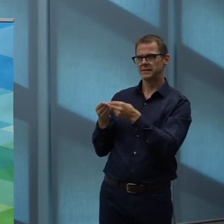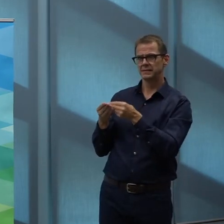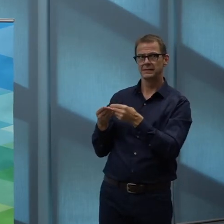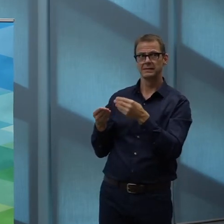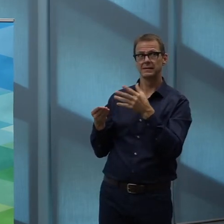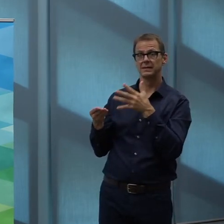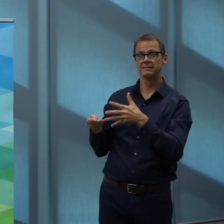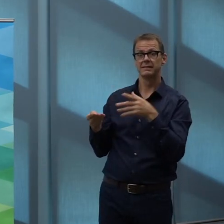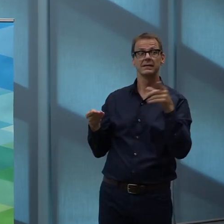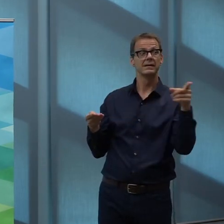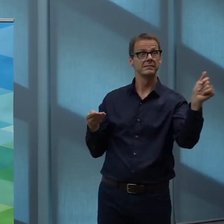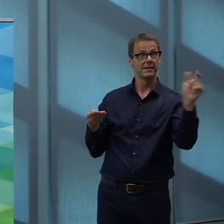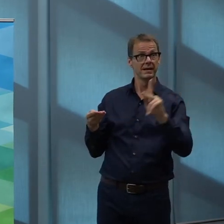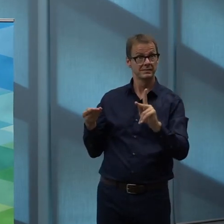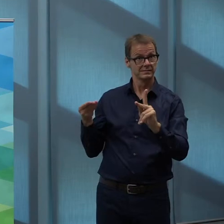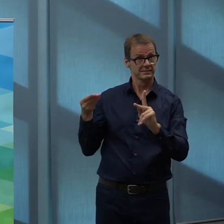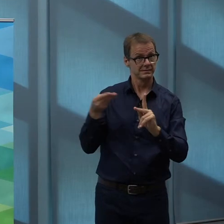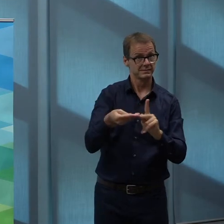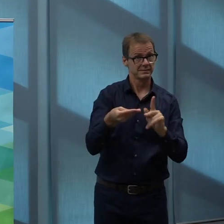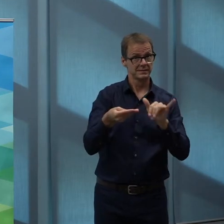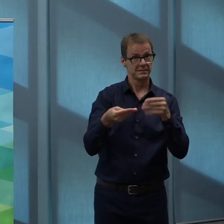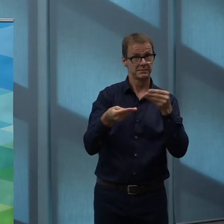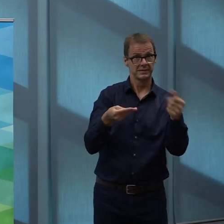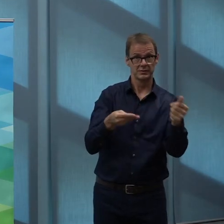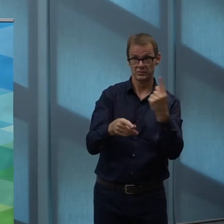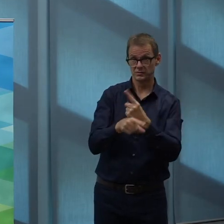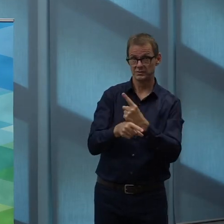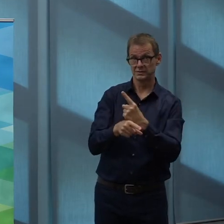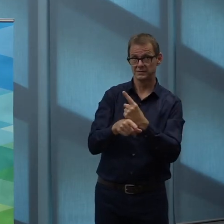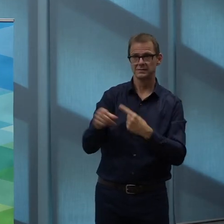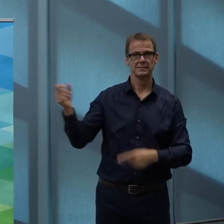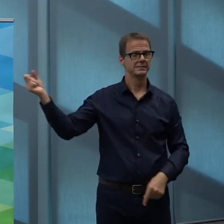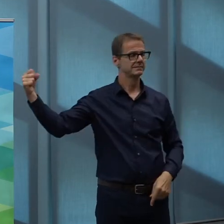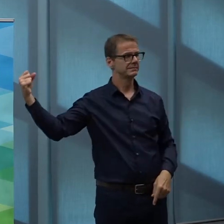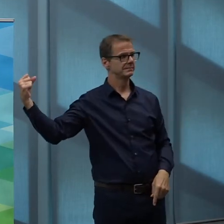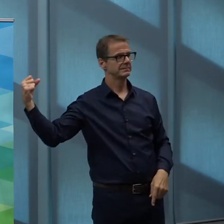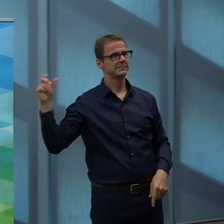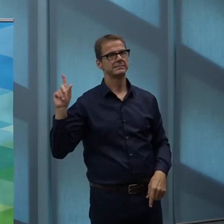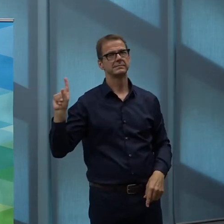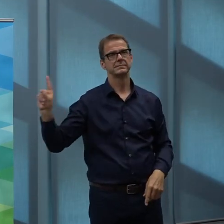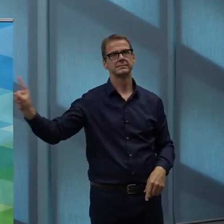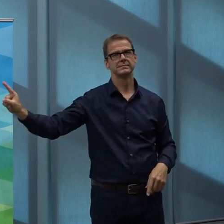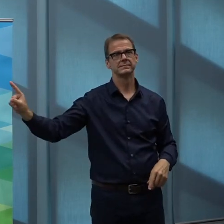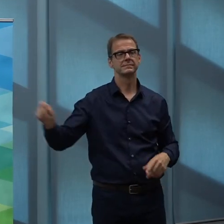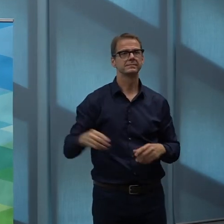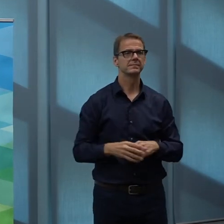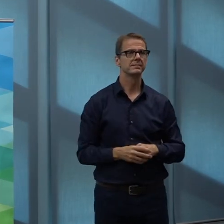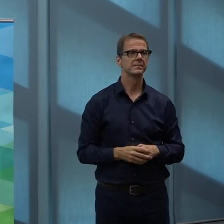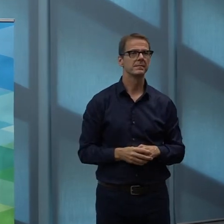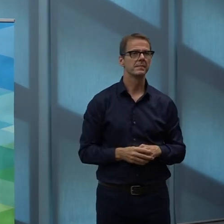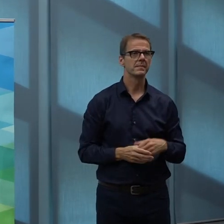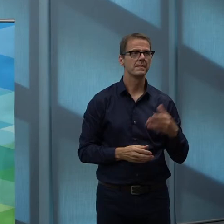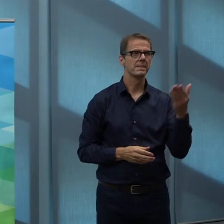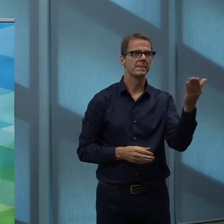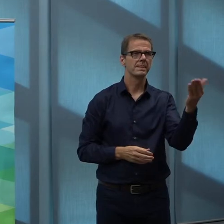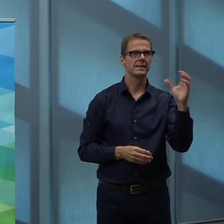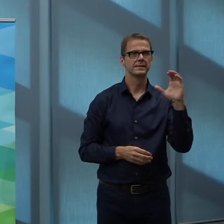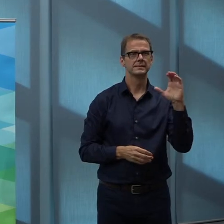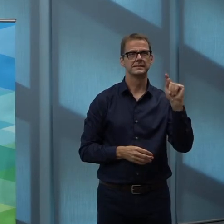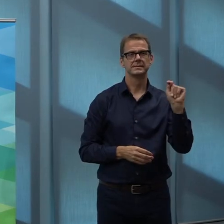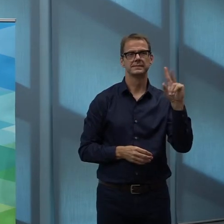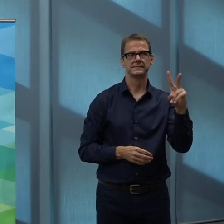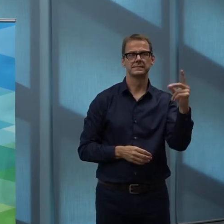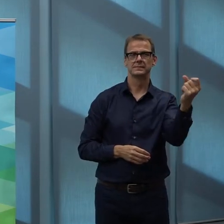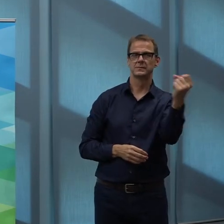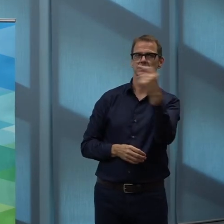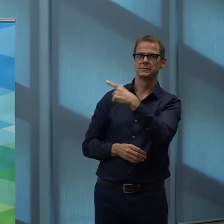for the mayor here. Just more on this parking requirement here. I heard you as you were walking